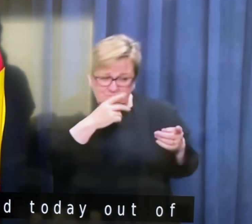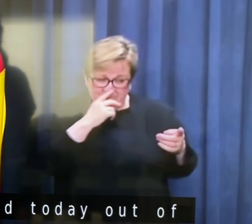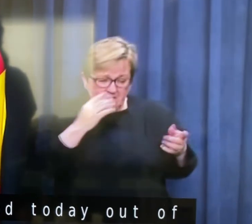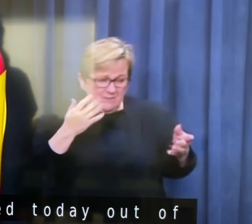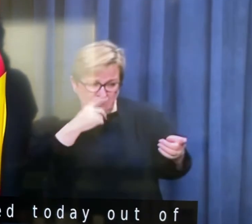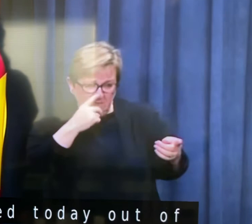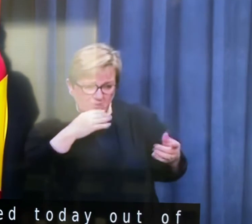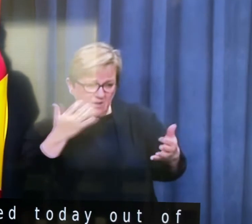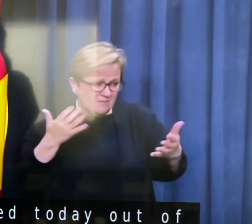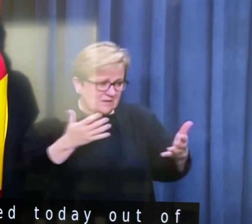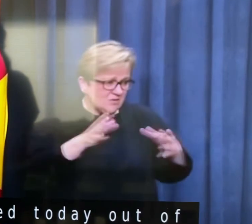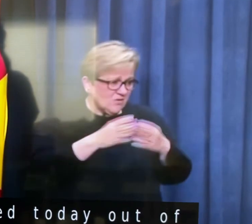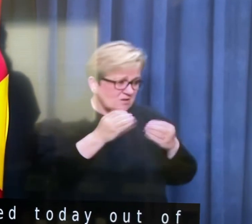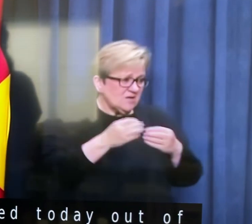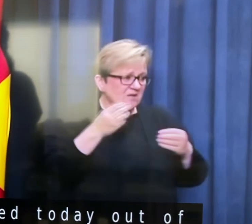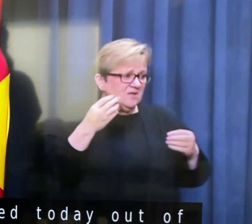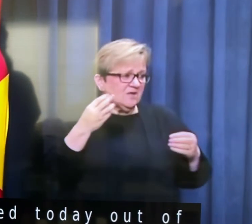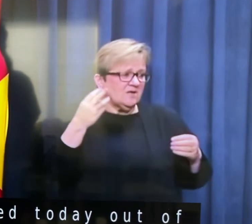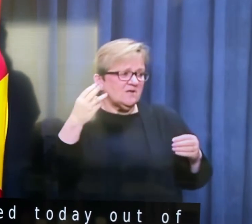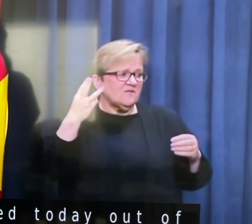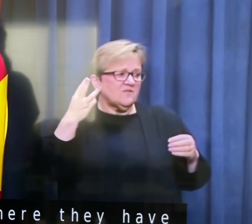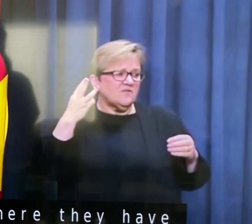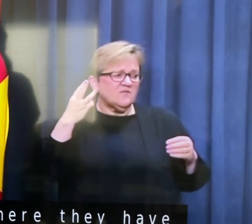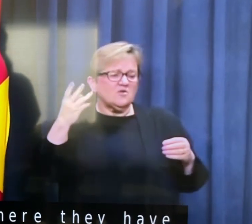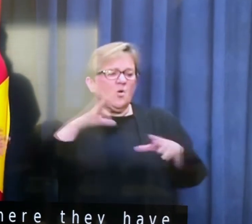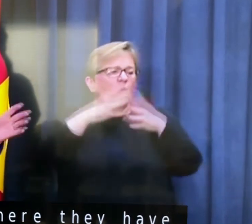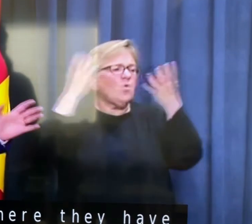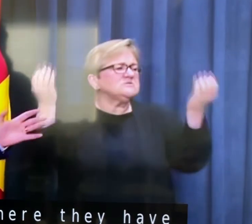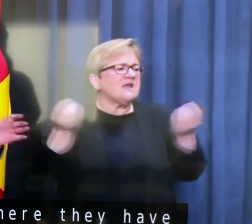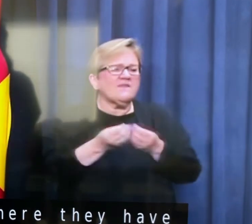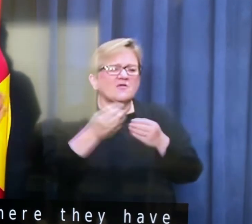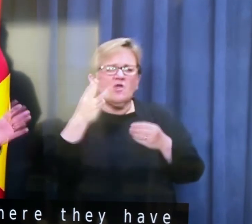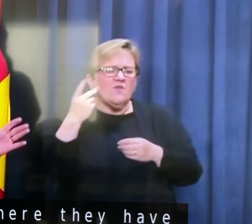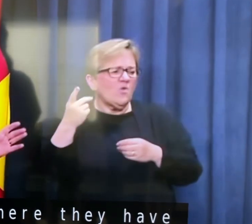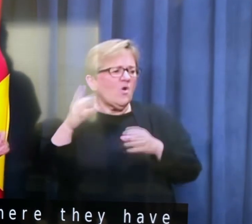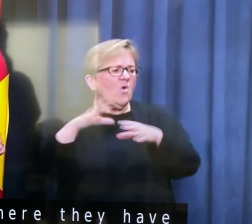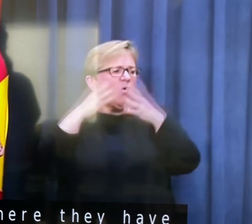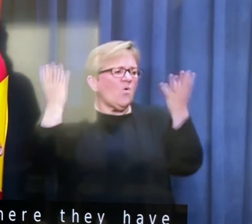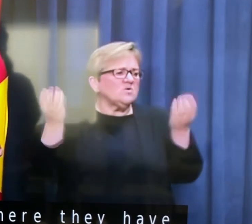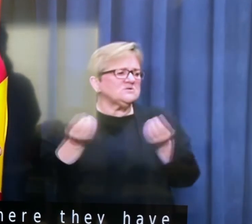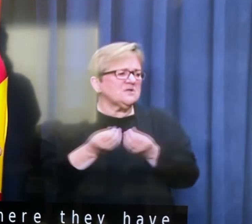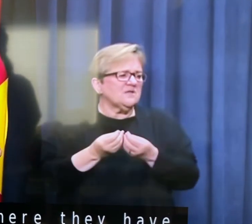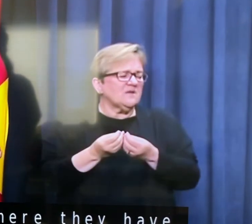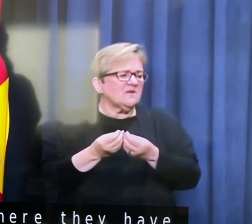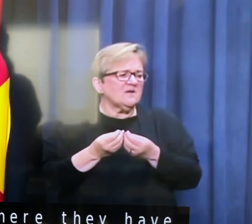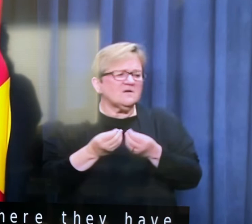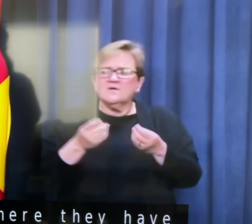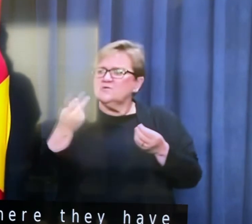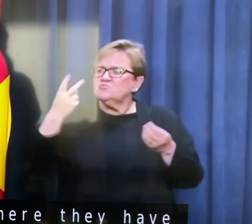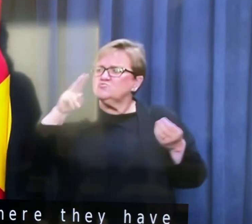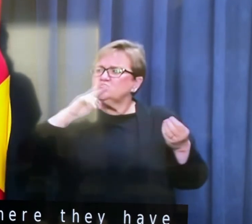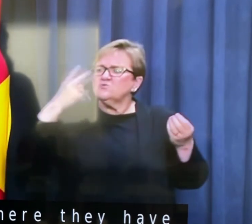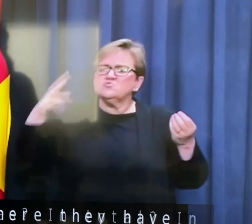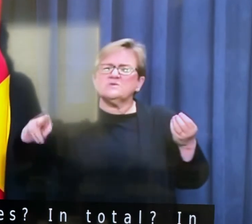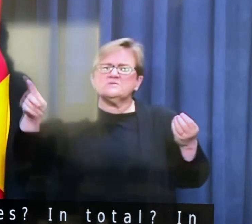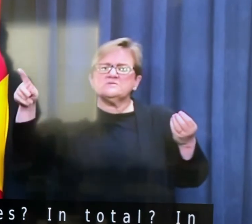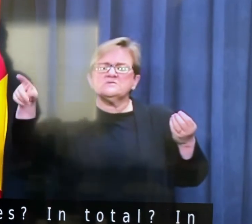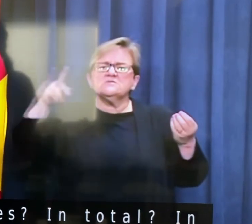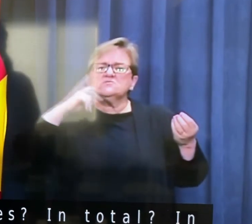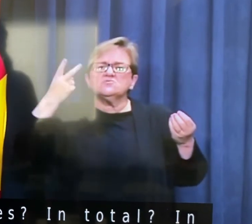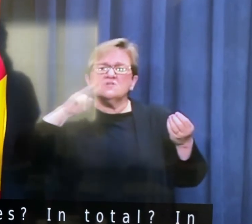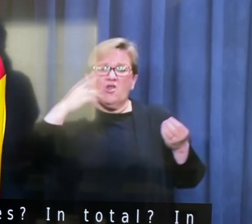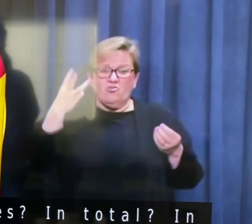Yeah, how many cases in total? Um, total, in the total outbreak? Over 220. Over